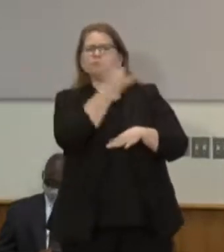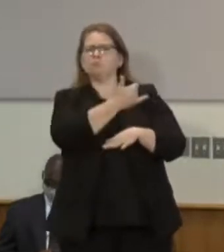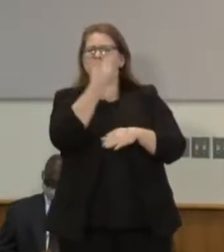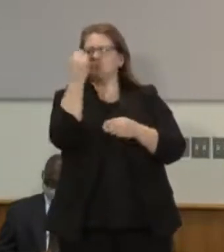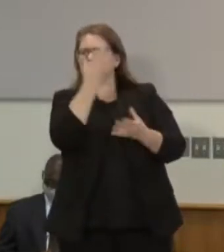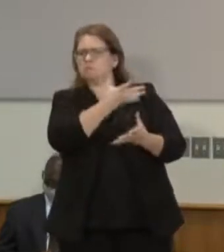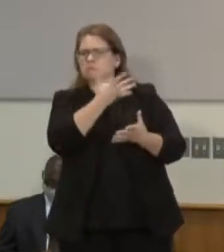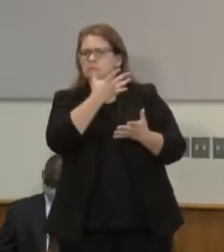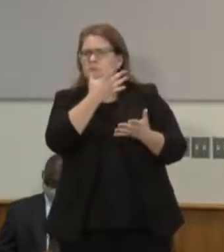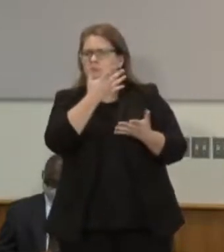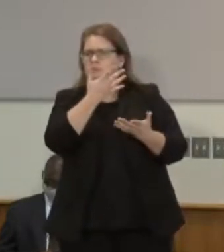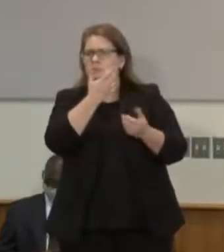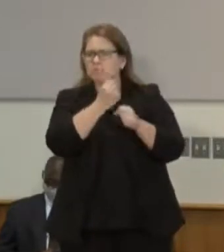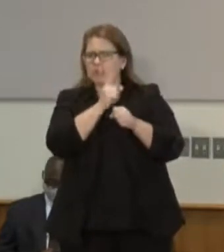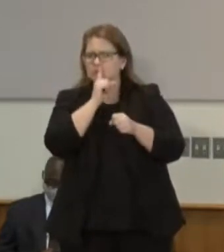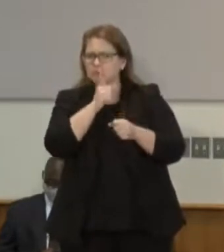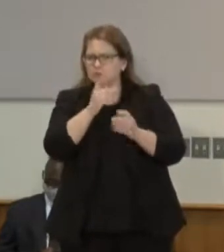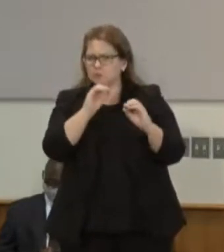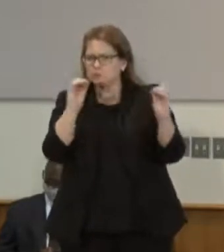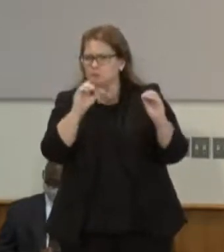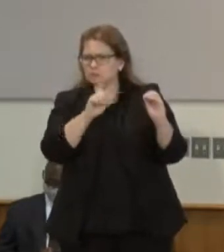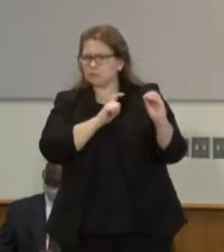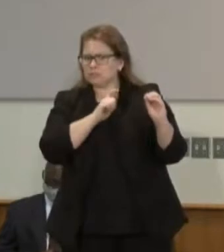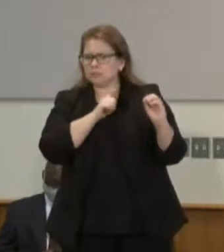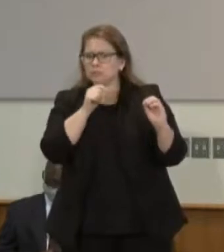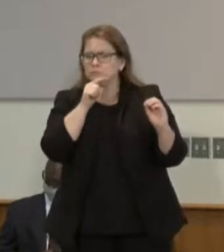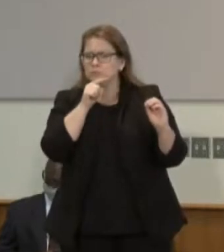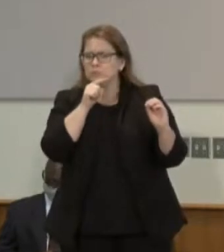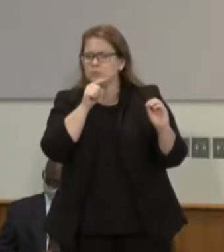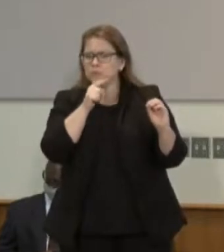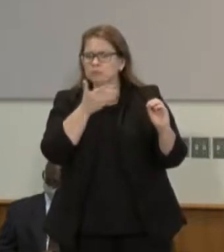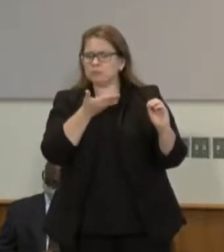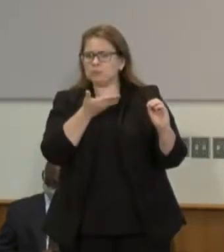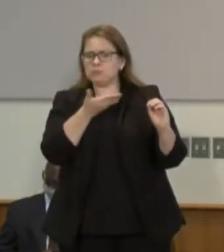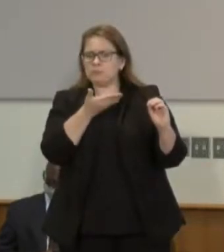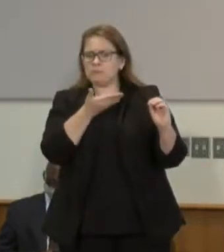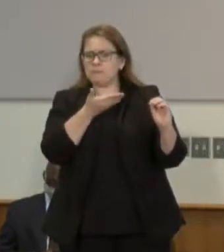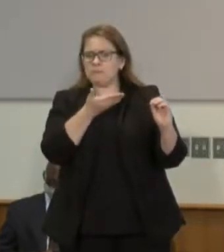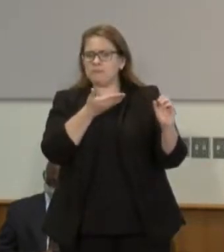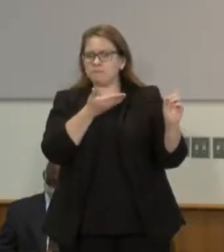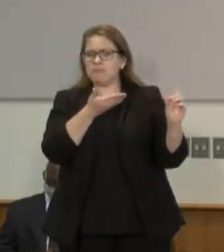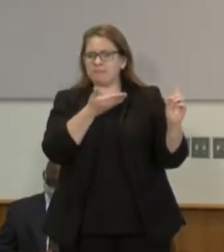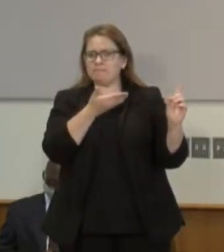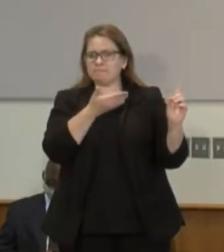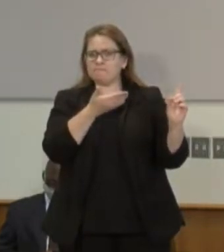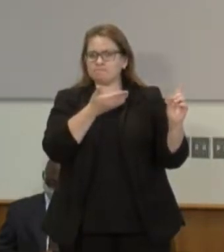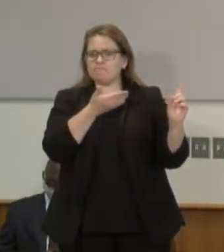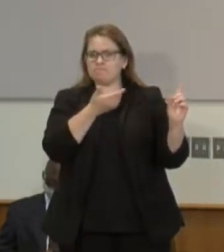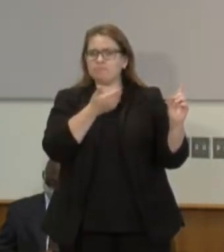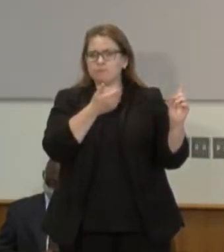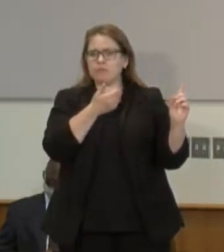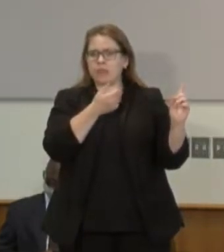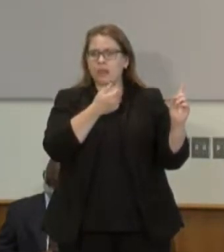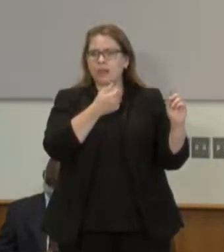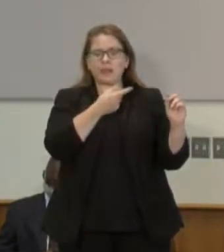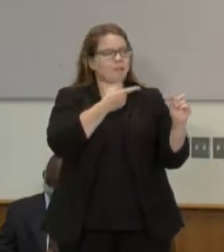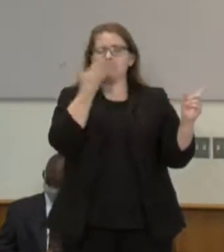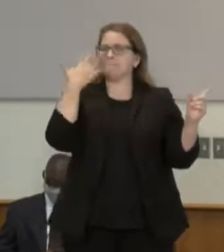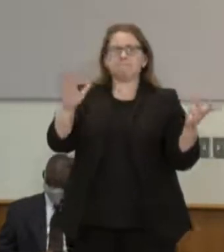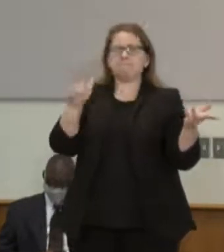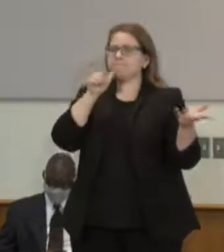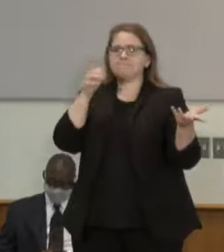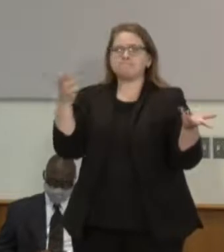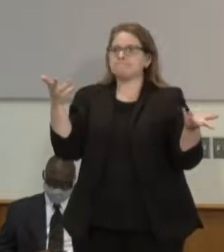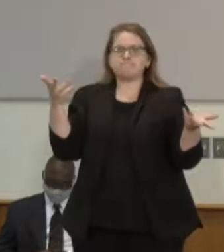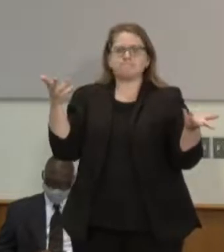situation where if it was believed that would have escalated or not would have been the call and I don't know who the patrol officer